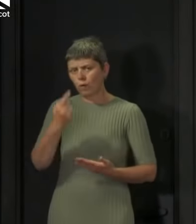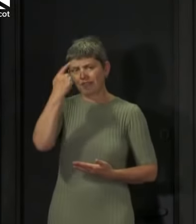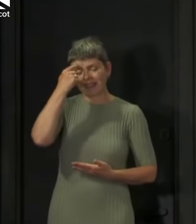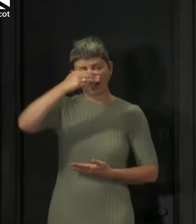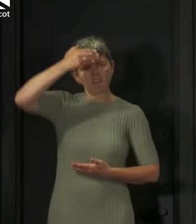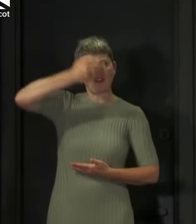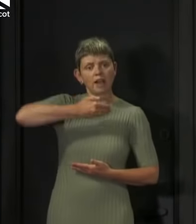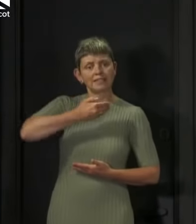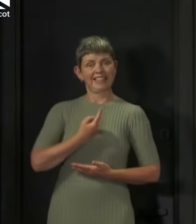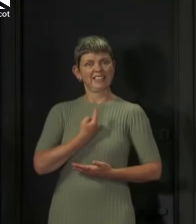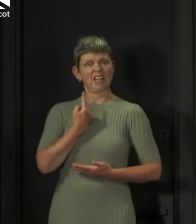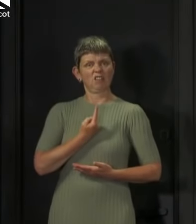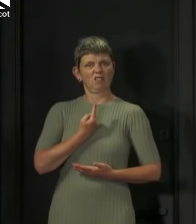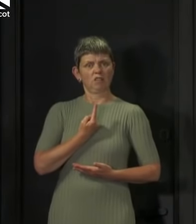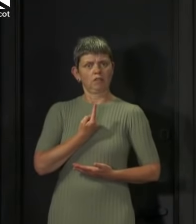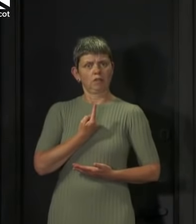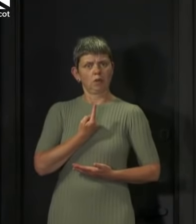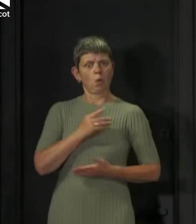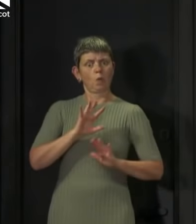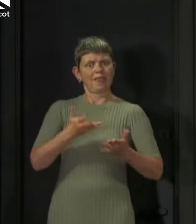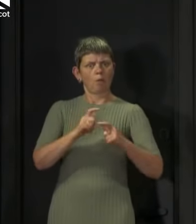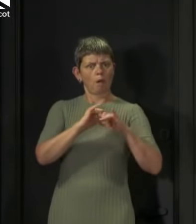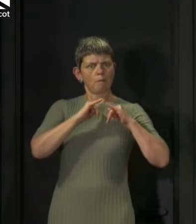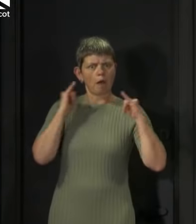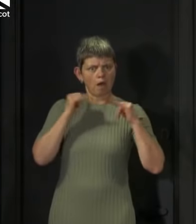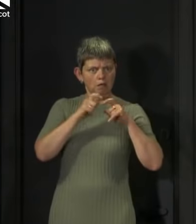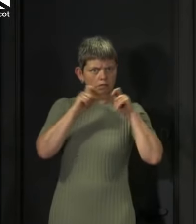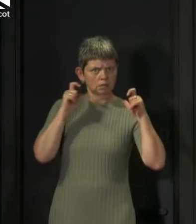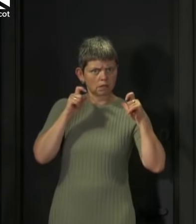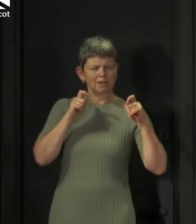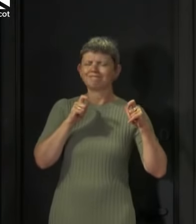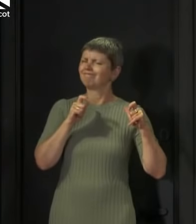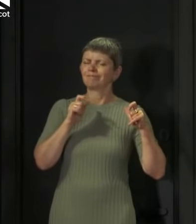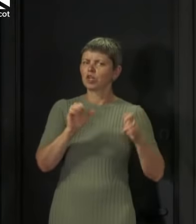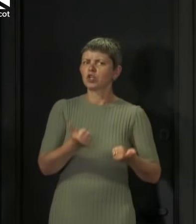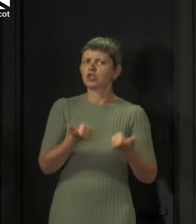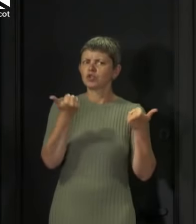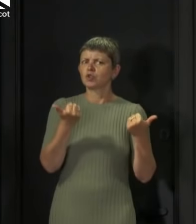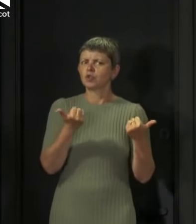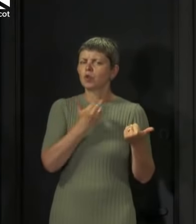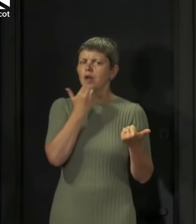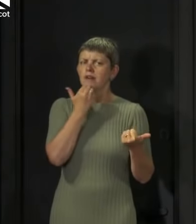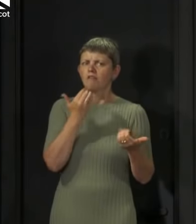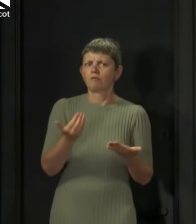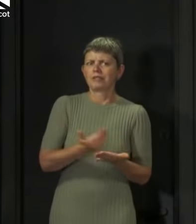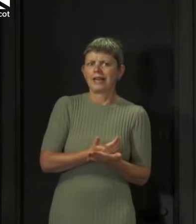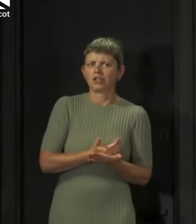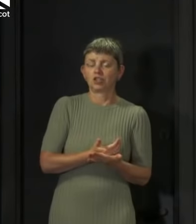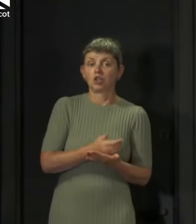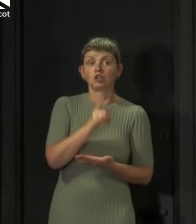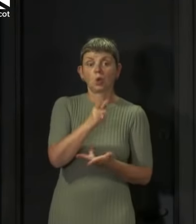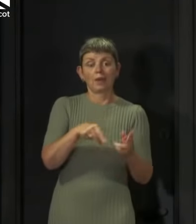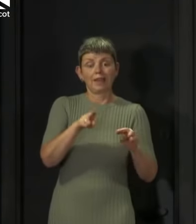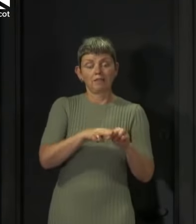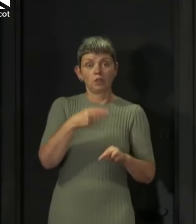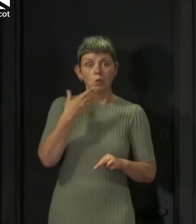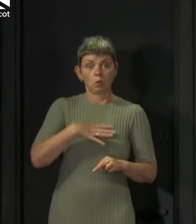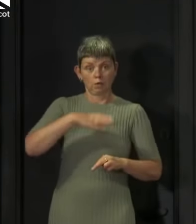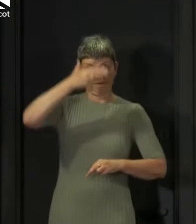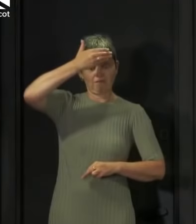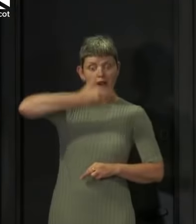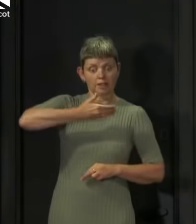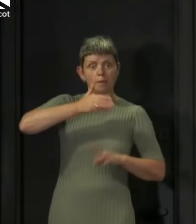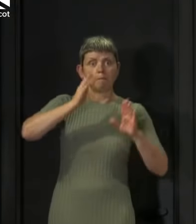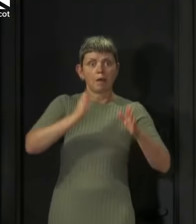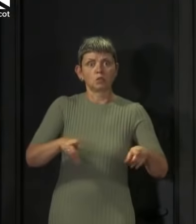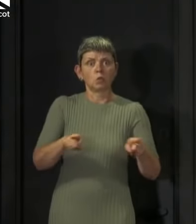provides sufficient protection to the wearer or to others. So again, from tomorrow, if a visor is worn, it must be accompanied by another type